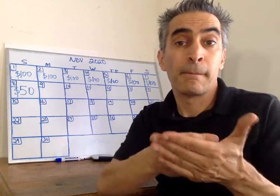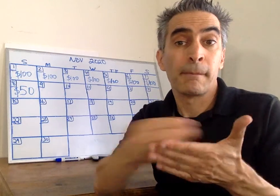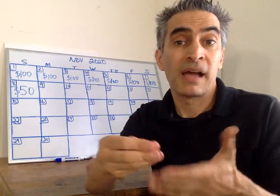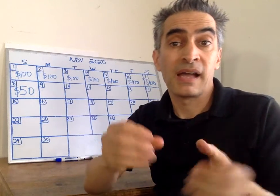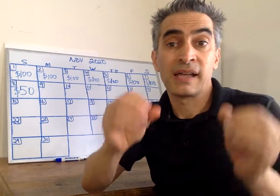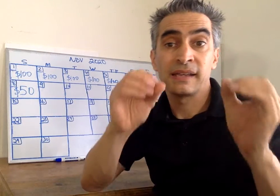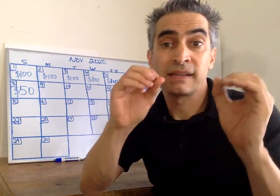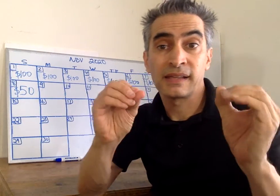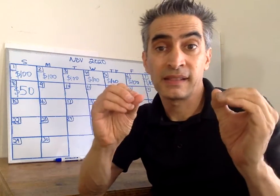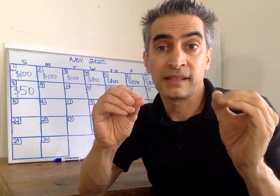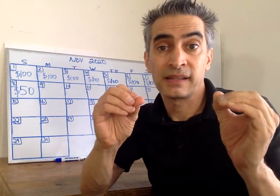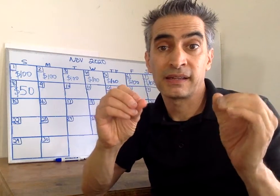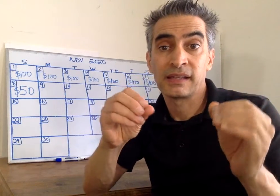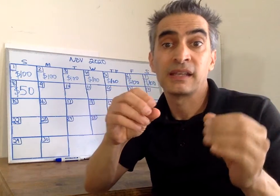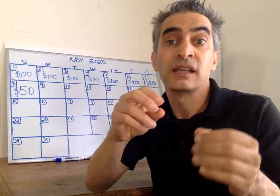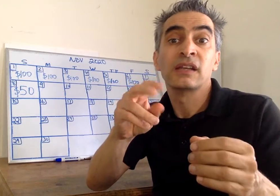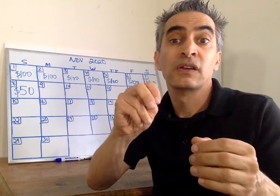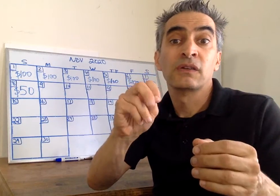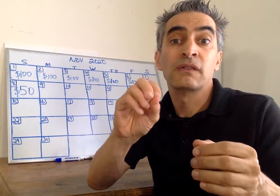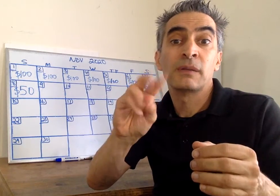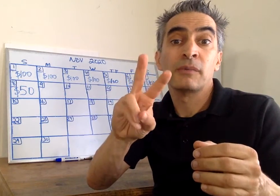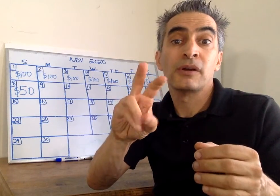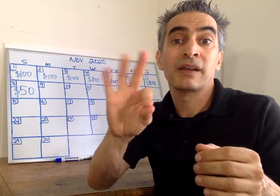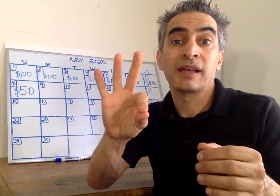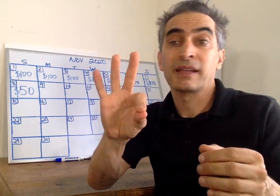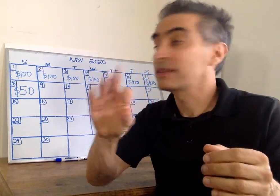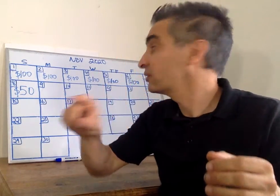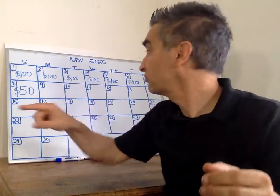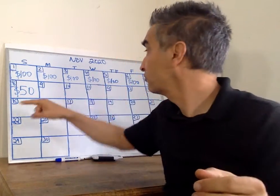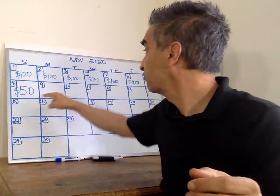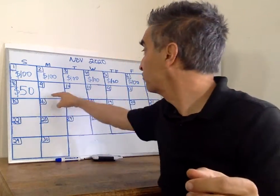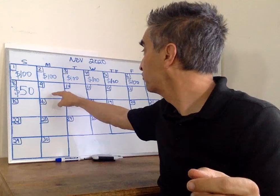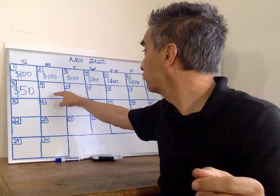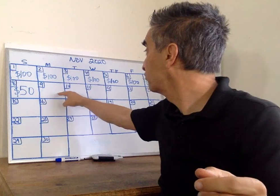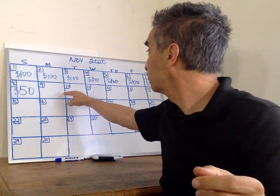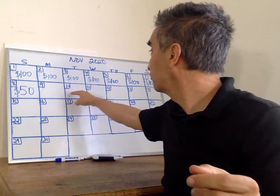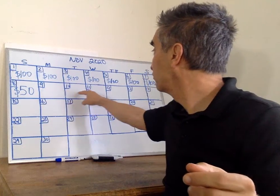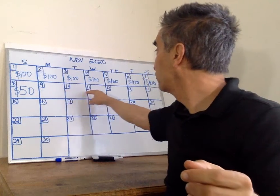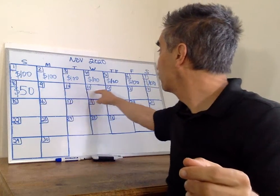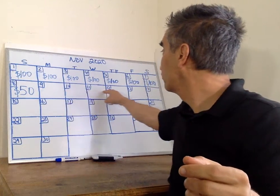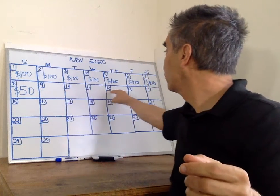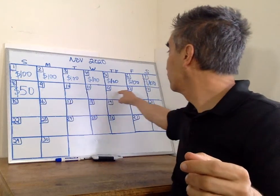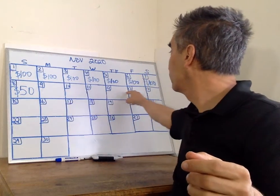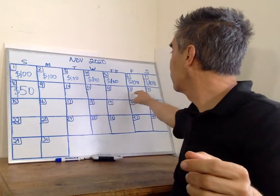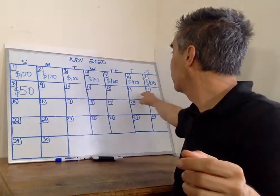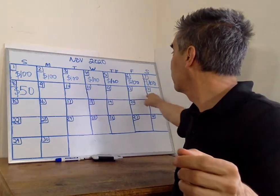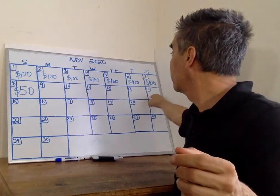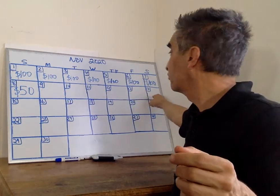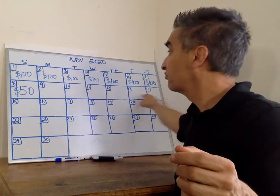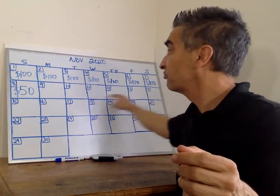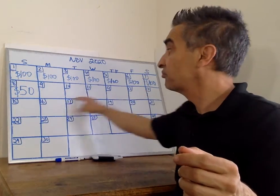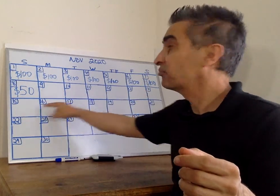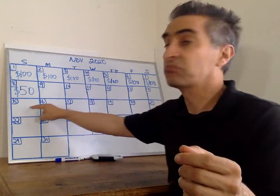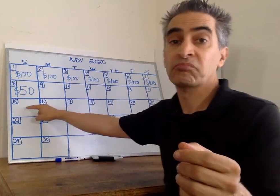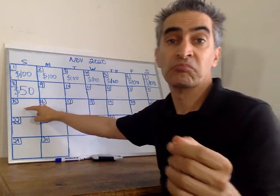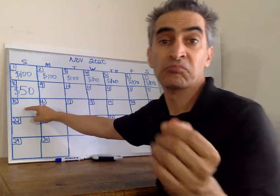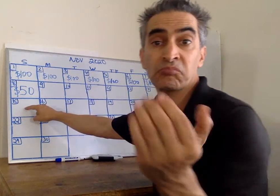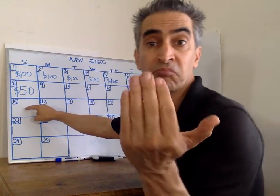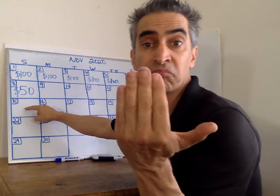Then, you don't buy anything on November 9th, through all the way until you get to